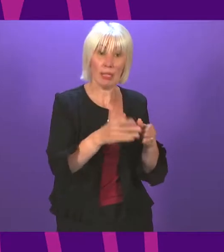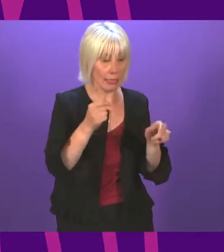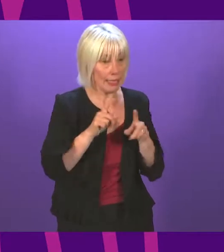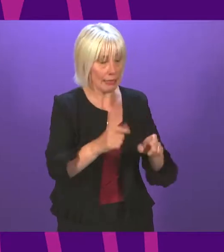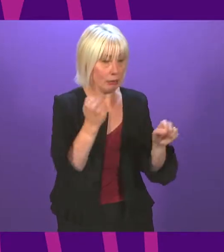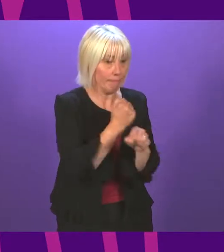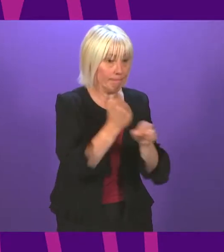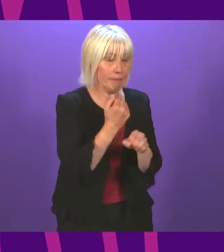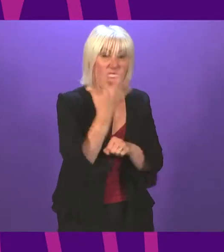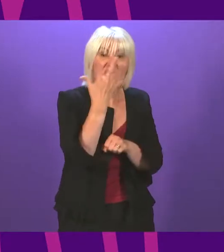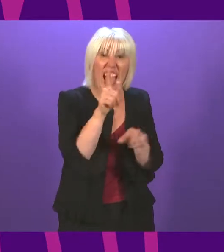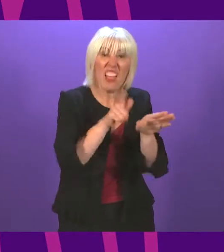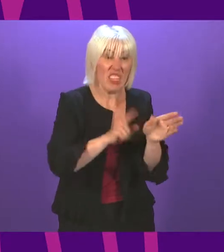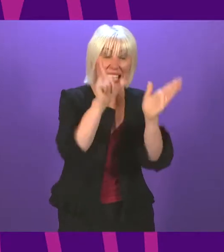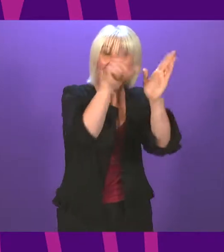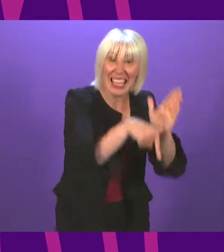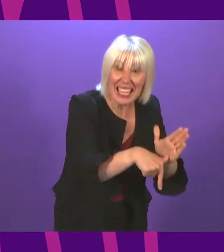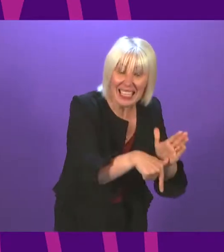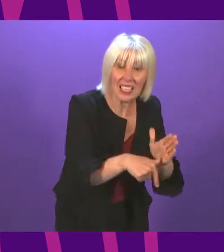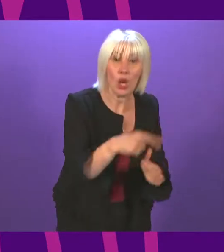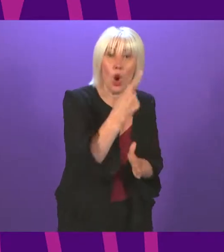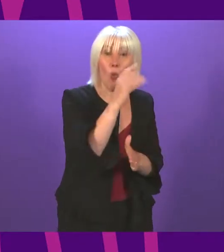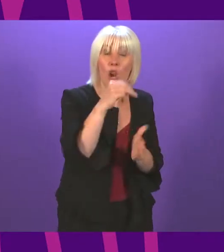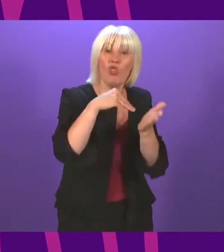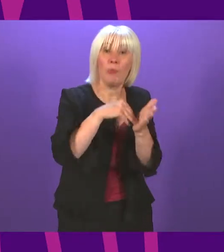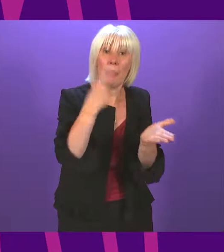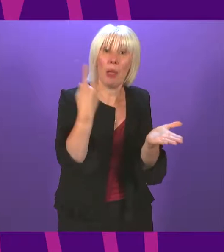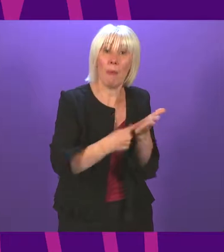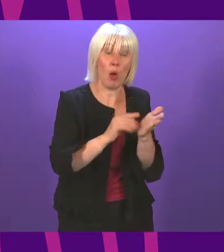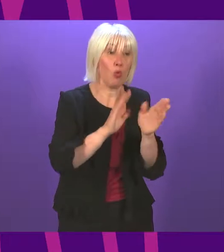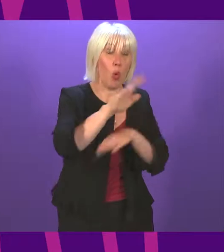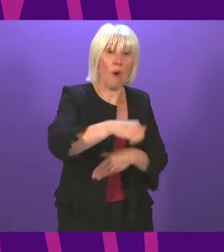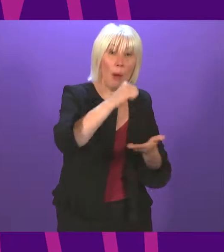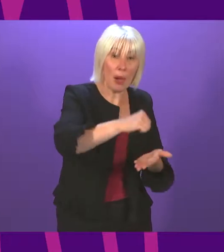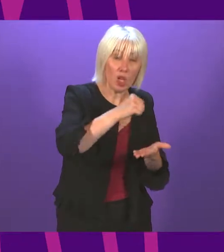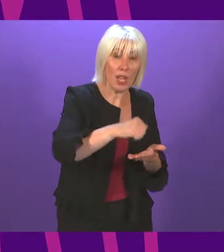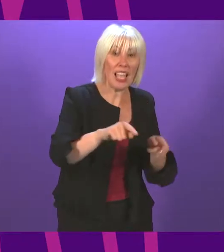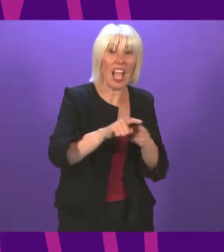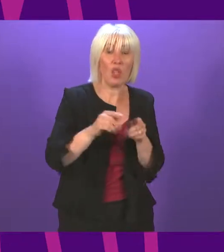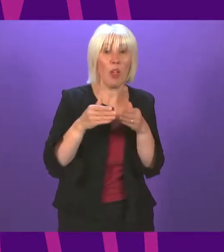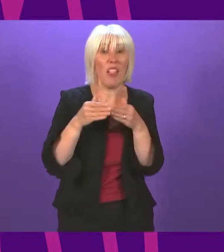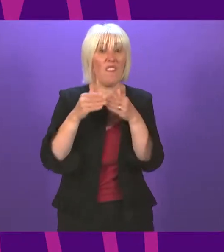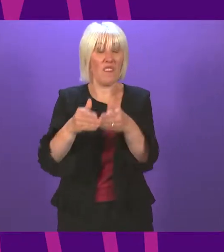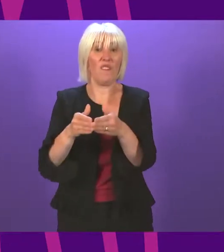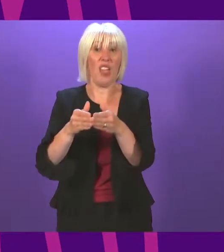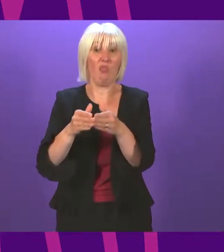years overdue, a hundred million pounds over budget, and a ferry network relying on vessels operating years beyond their lifespan,